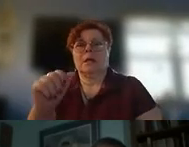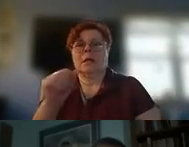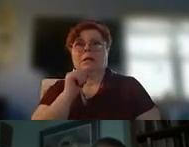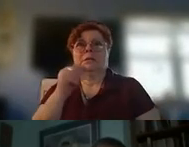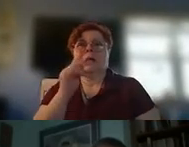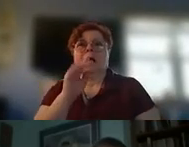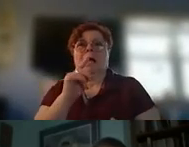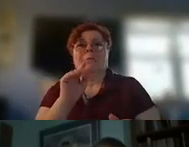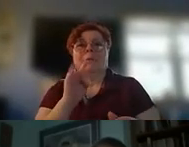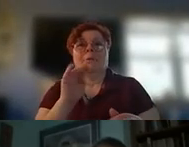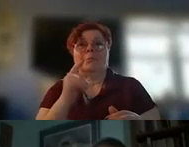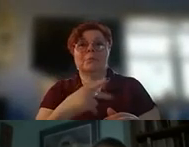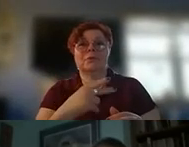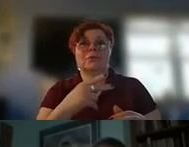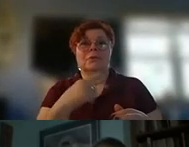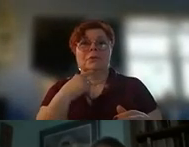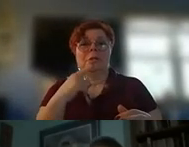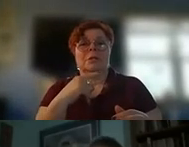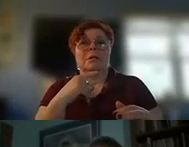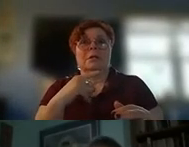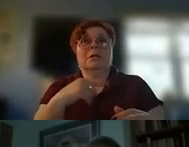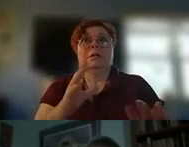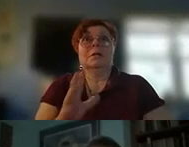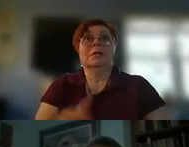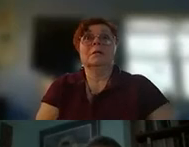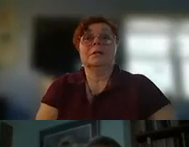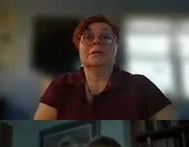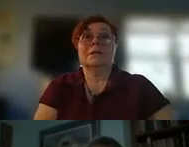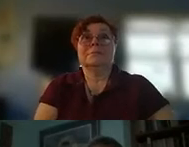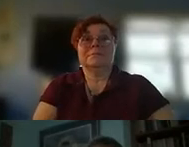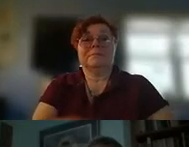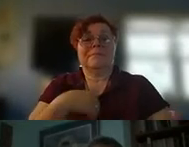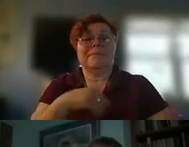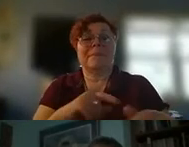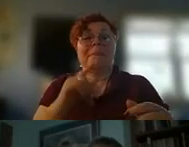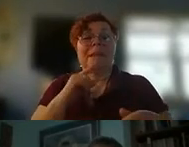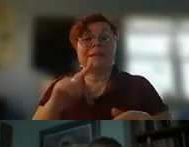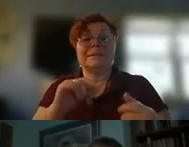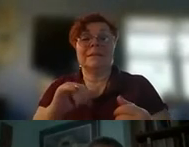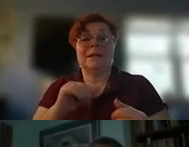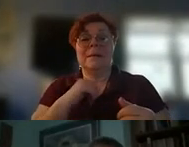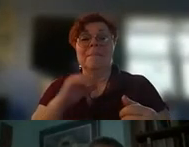oh but um well uh mostly uh-huh